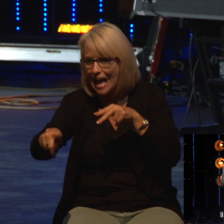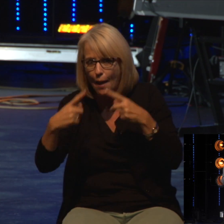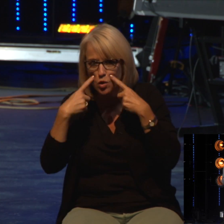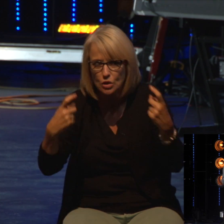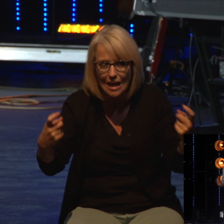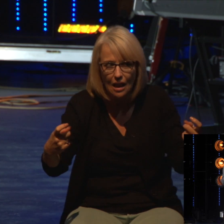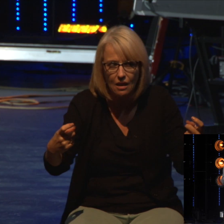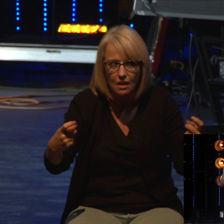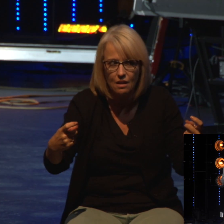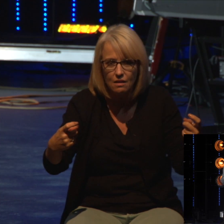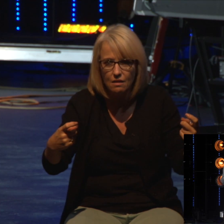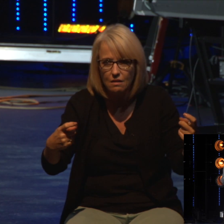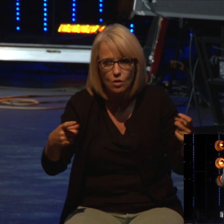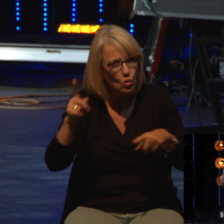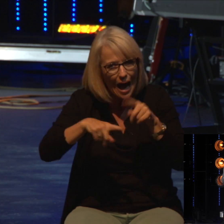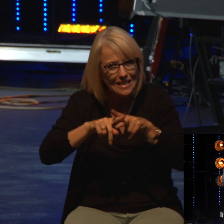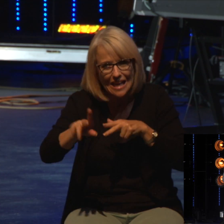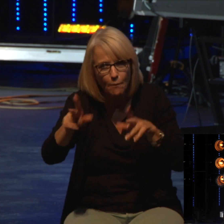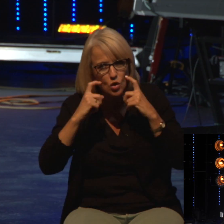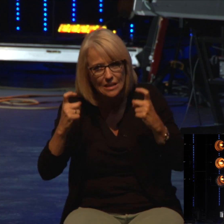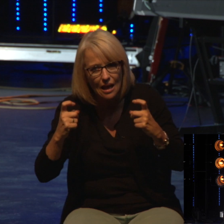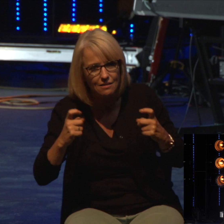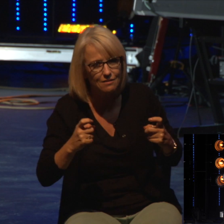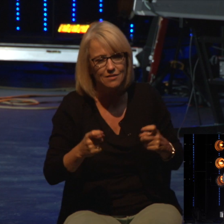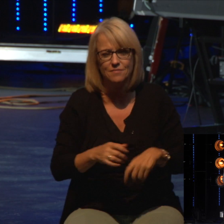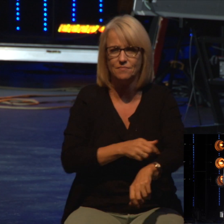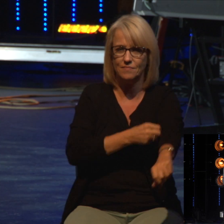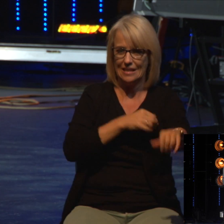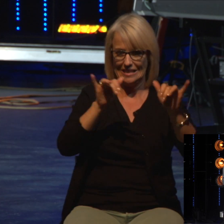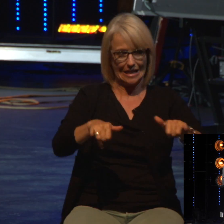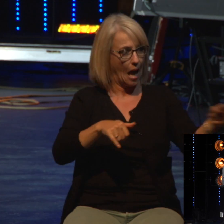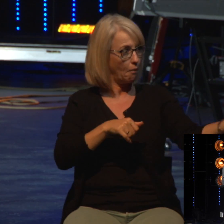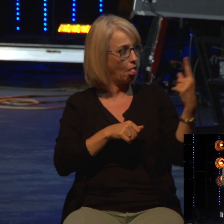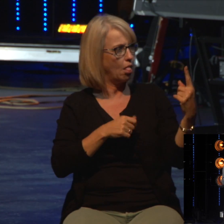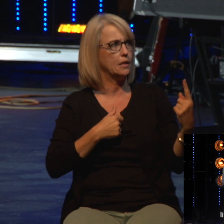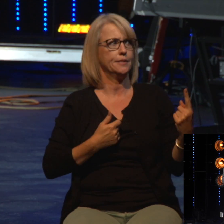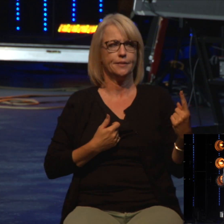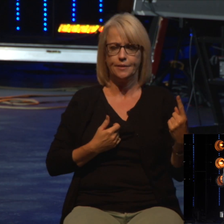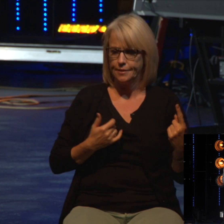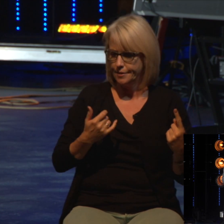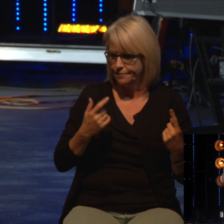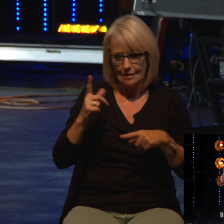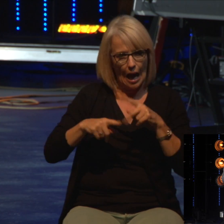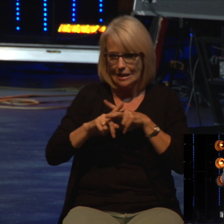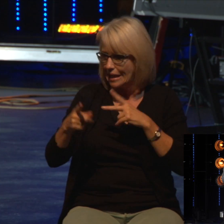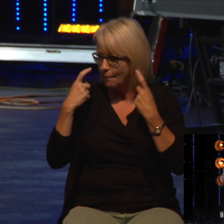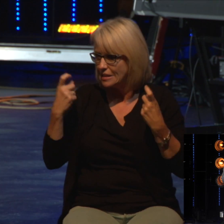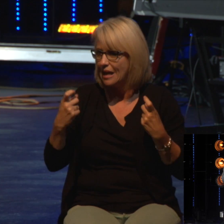In James, I believe it's chapter 1. Yes, verses 14 and 15. But each